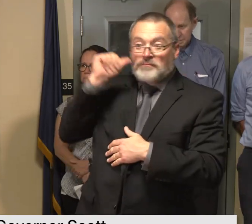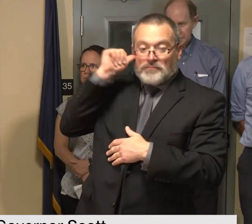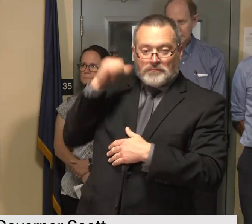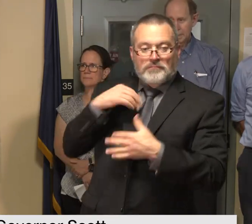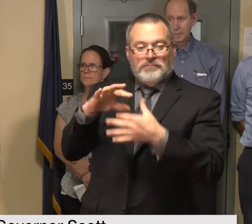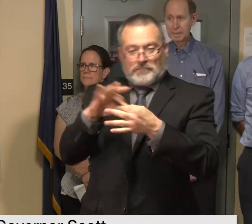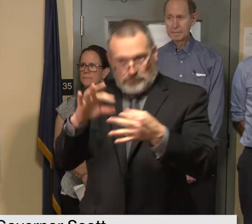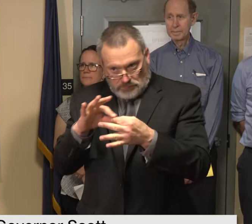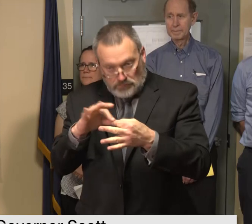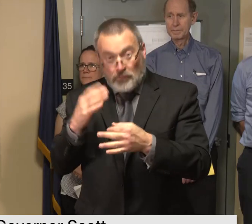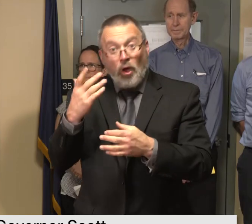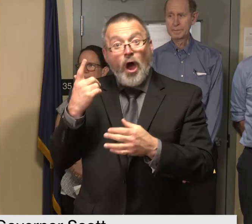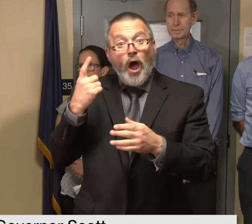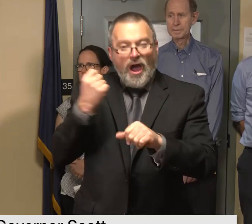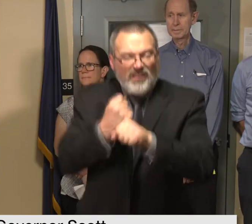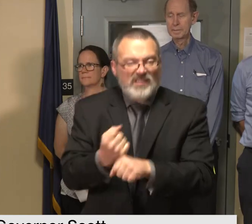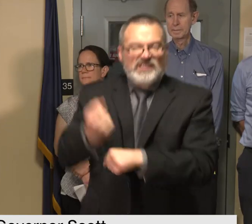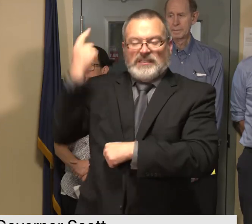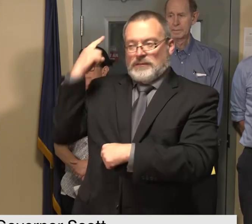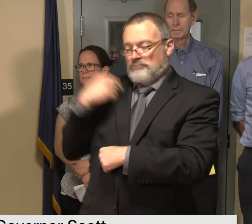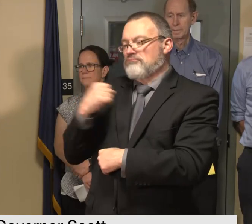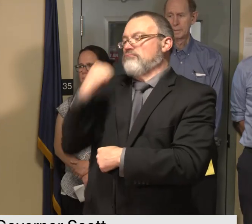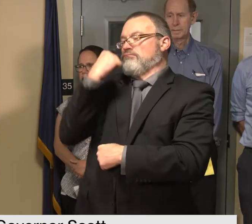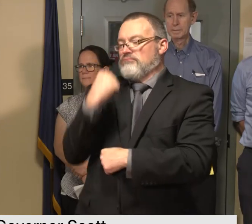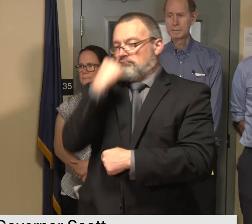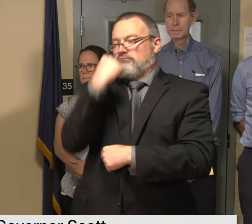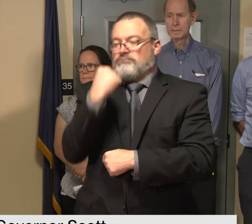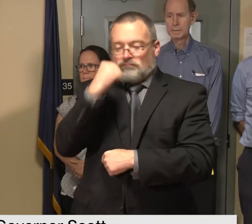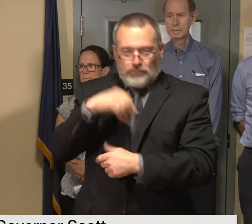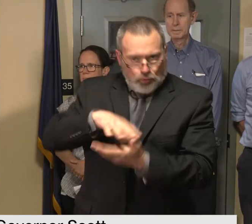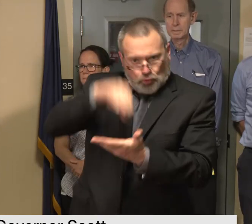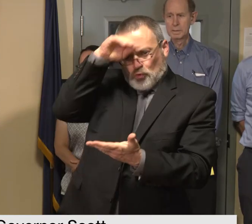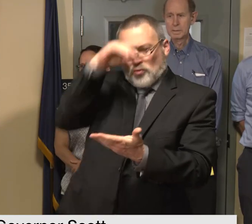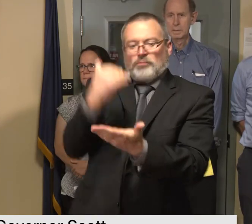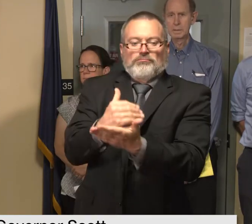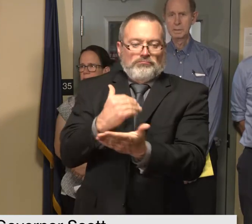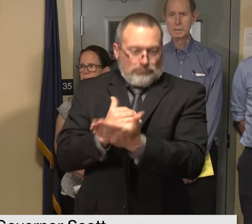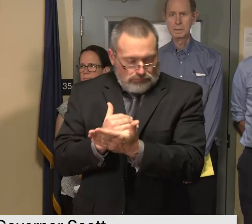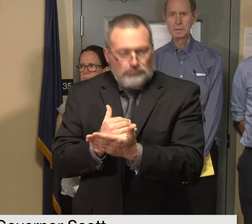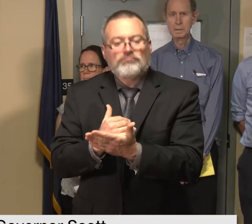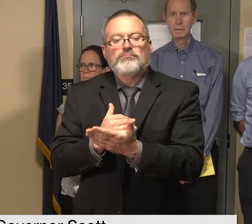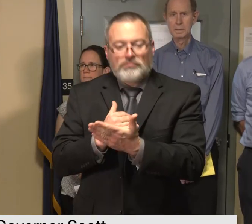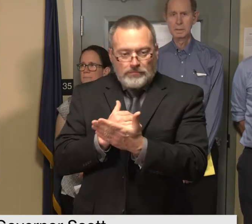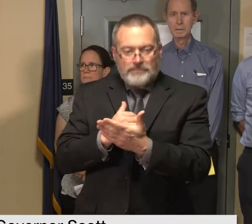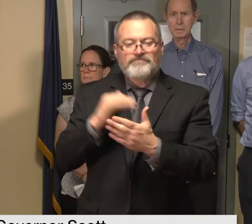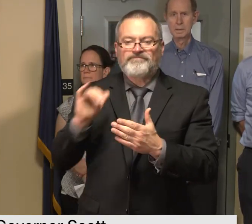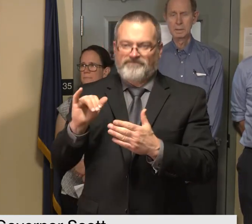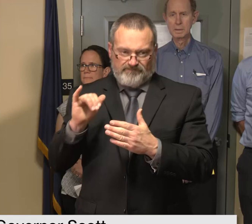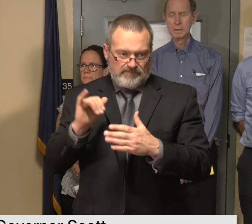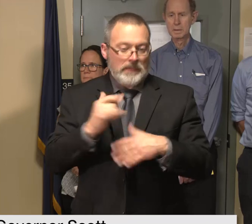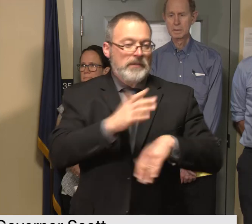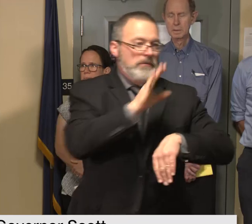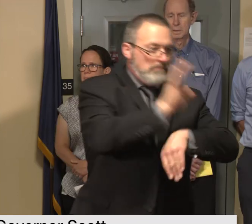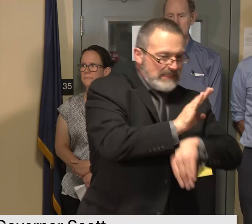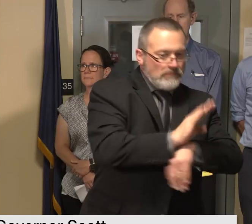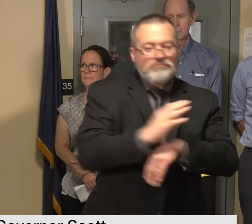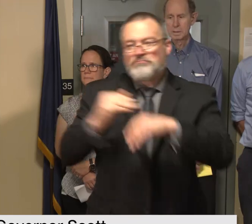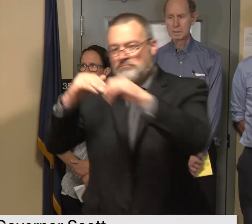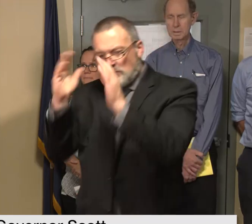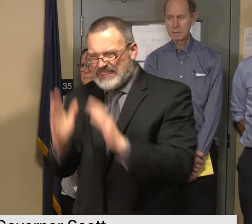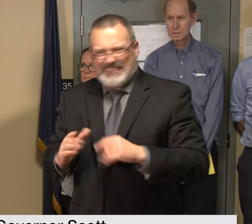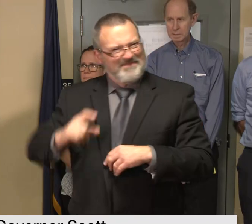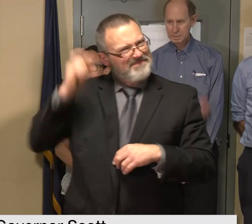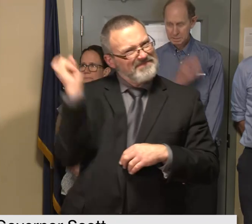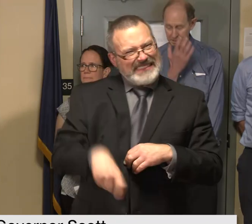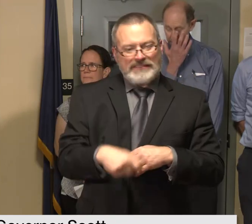quickly and strengthen our response and that starts with getting homes businesses and communities clean and dry as quickly